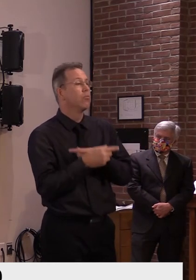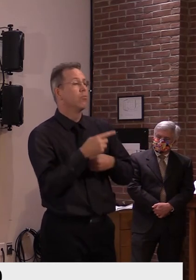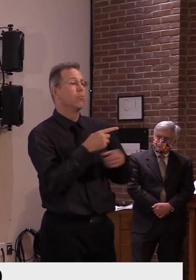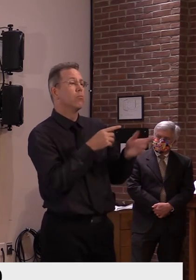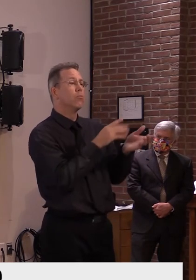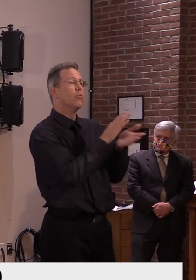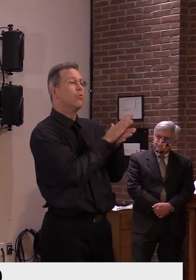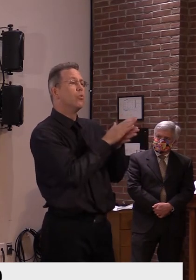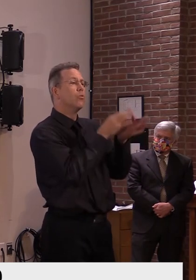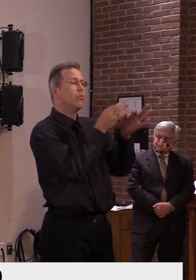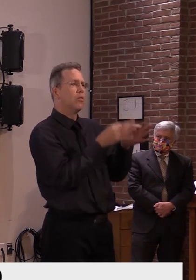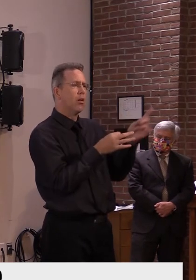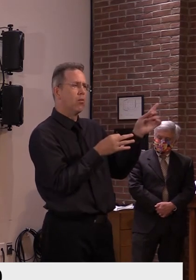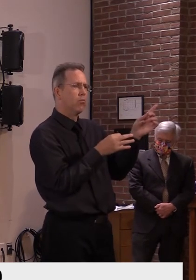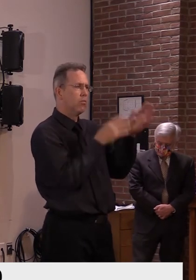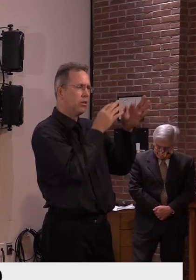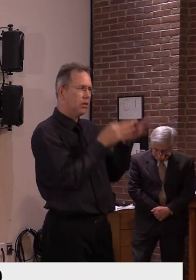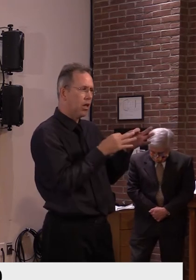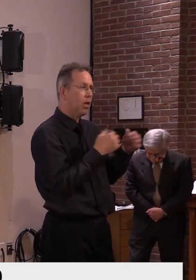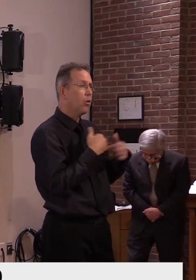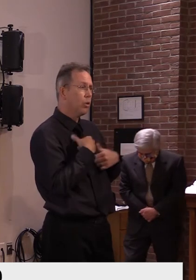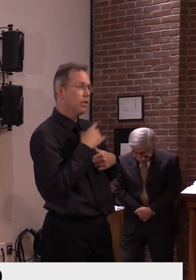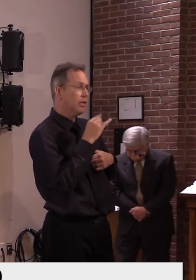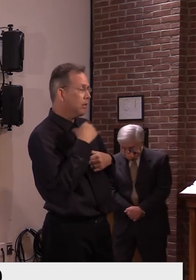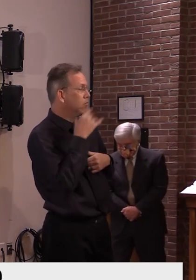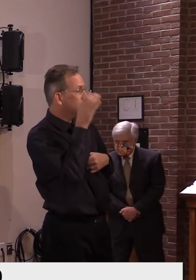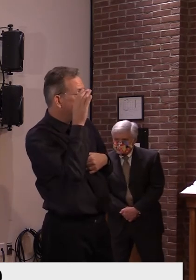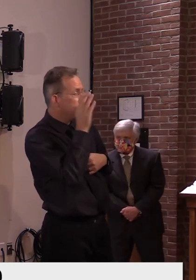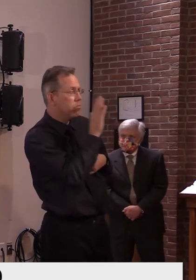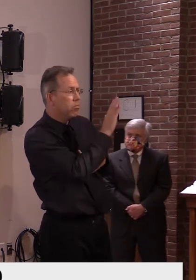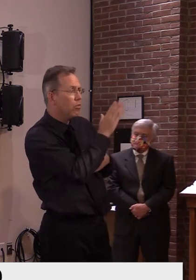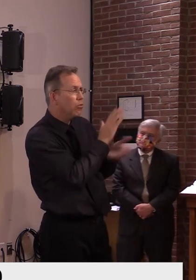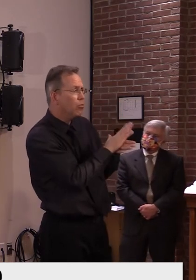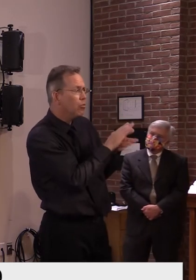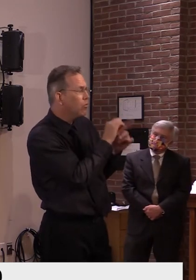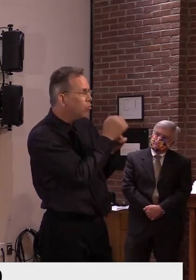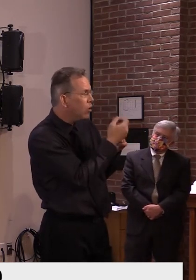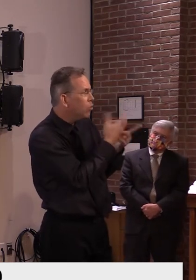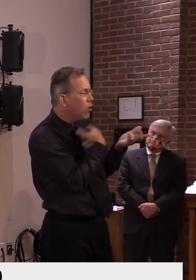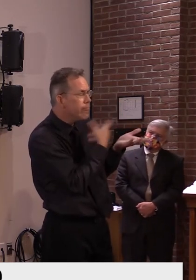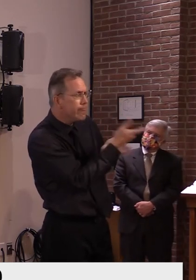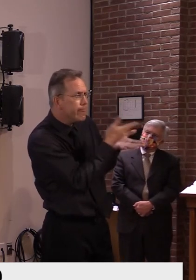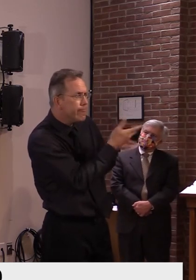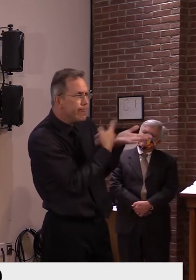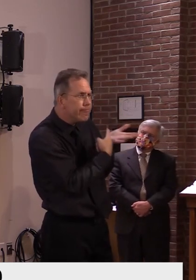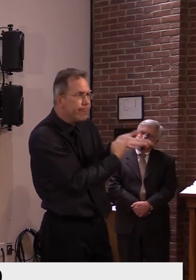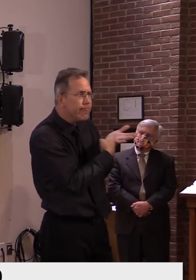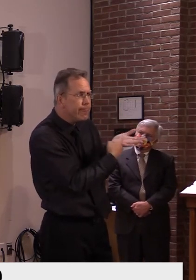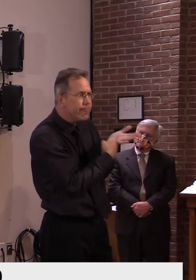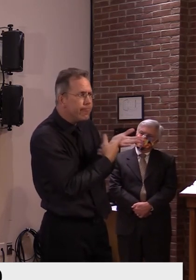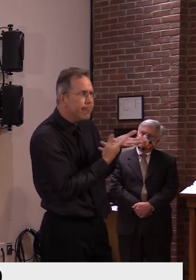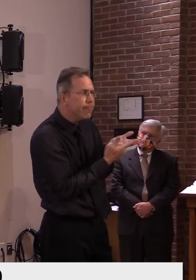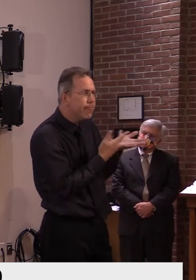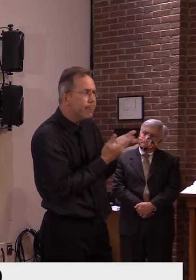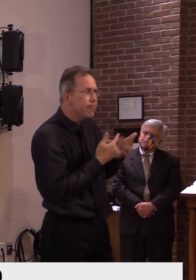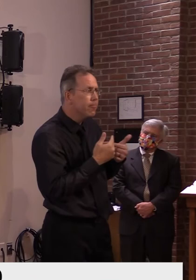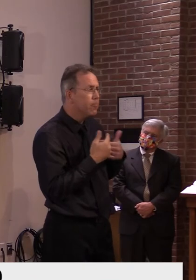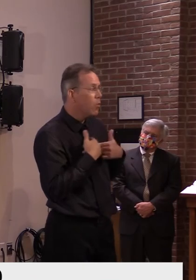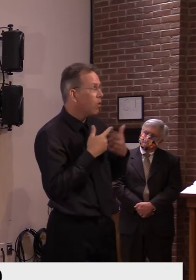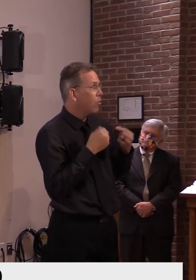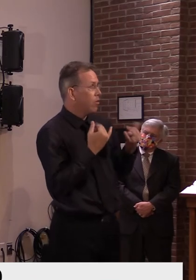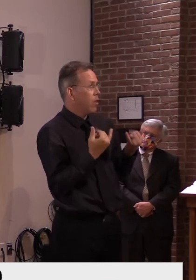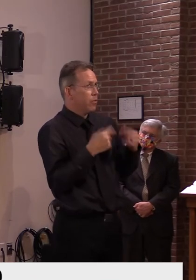Um, we've been working alongside them. Um, but I would say some of the things we've been talking about today apply to the